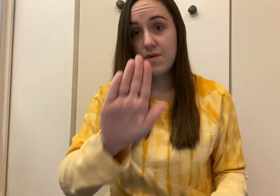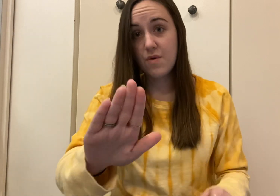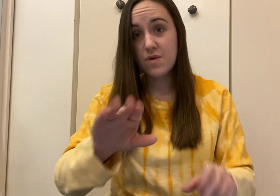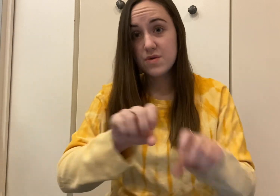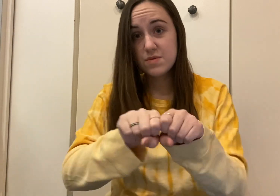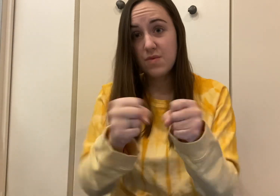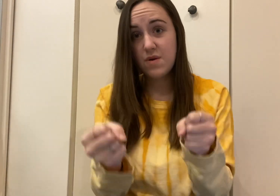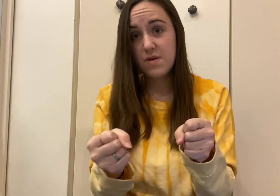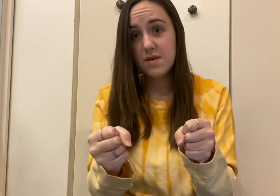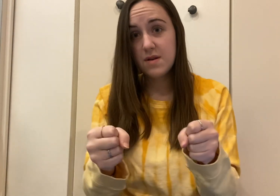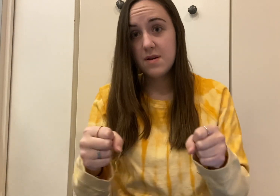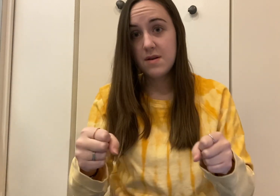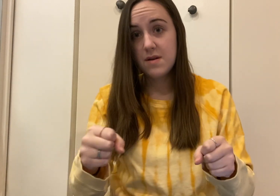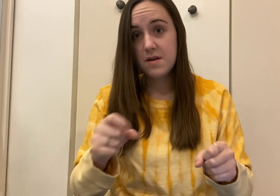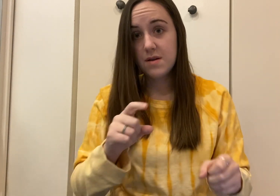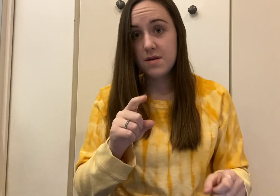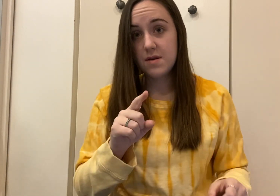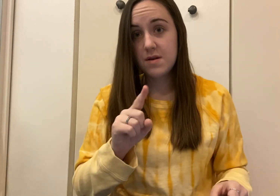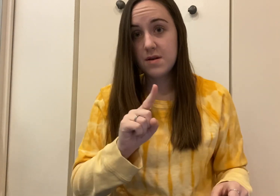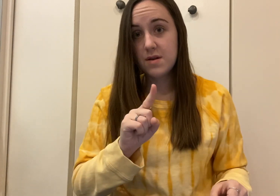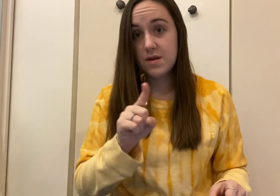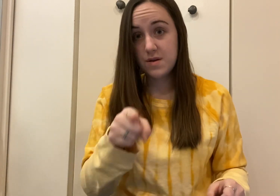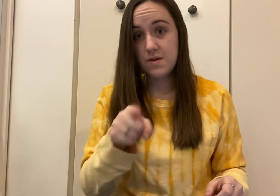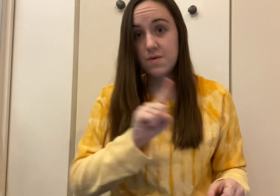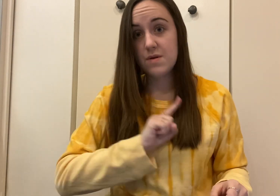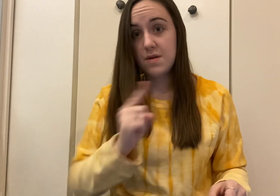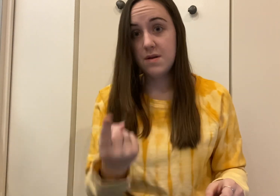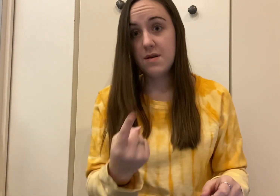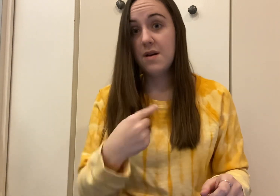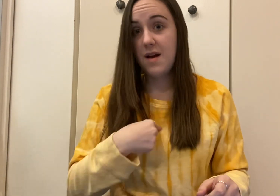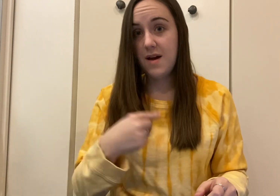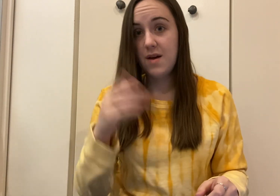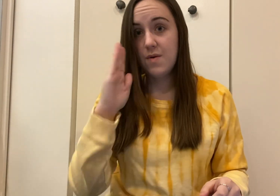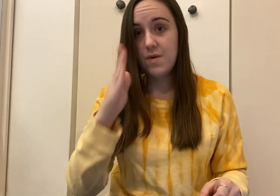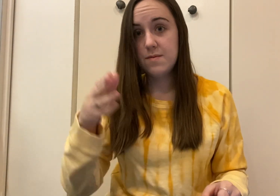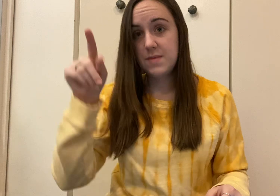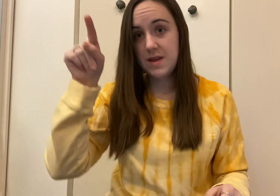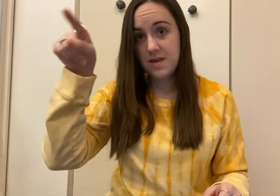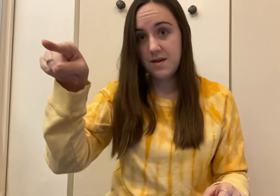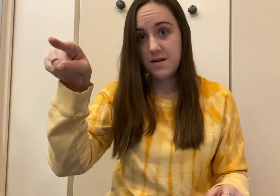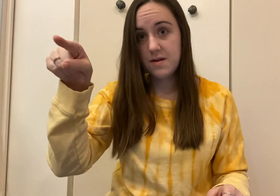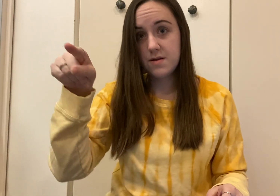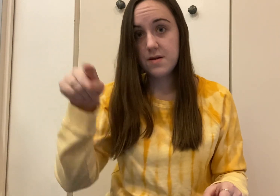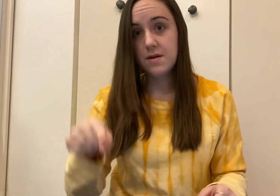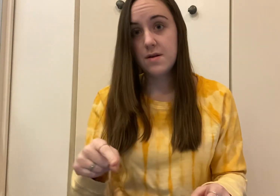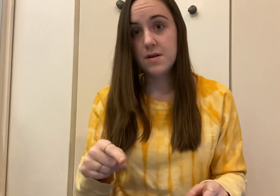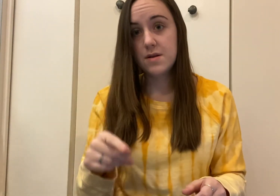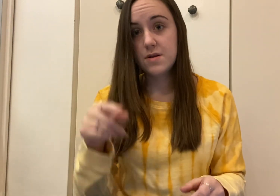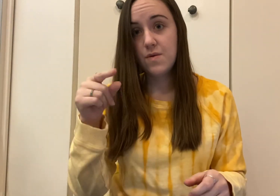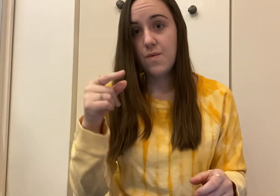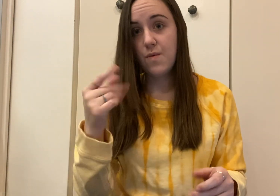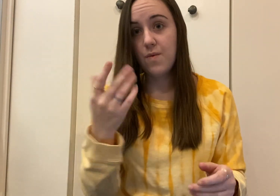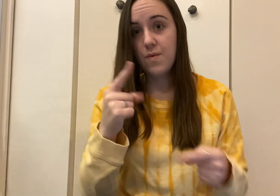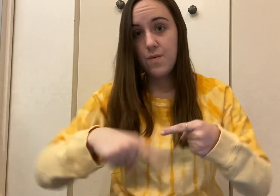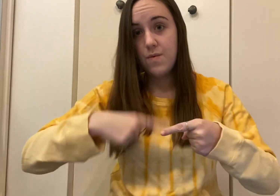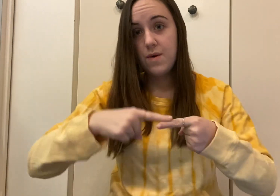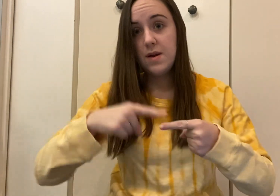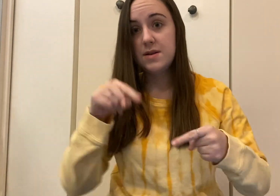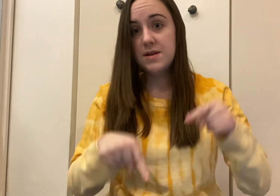all alone, I will be there When you're down and down, how you look? Things got